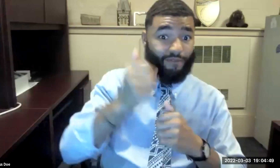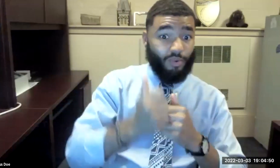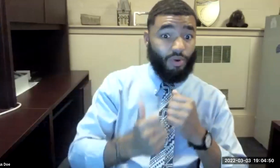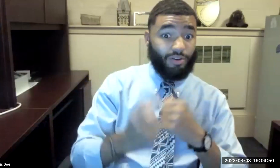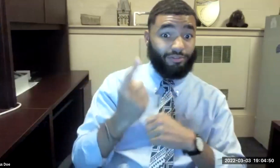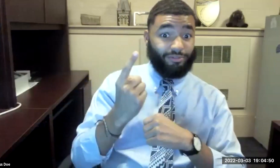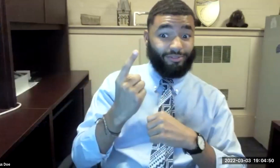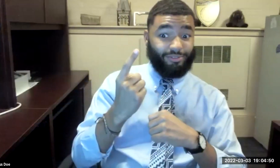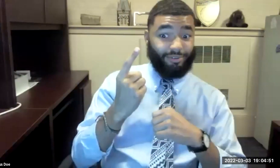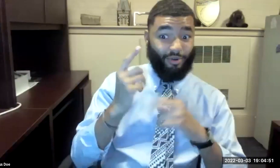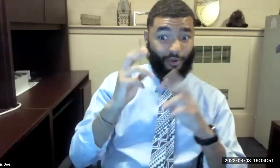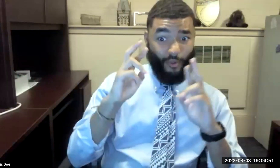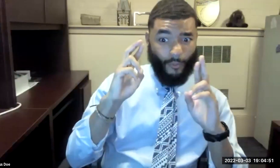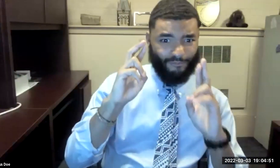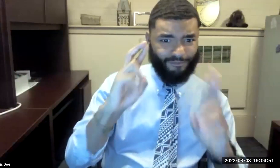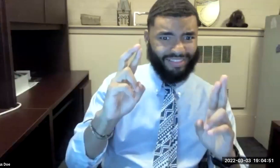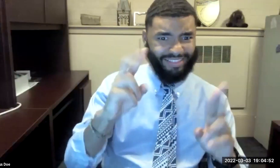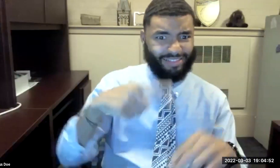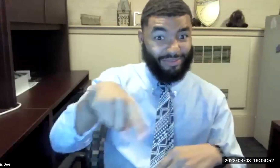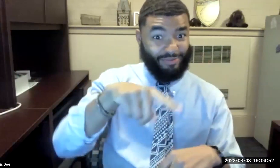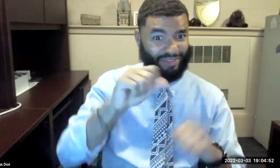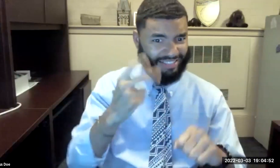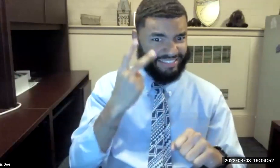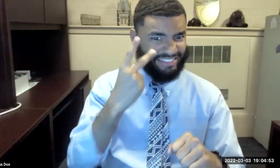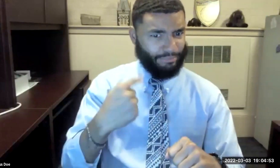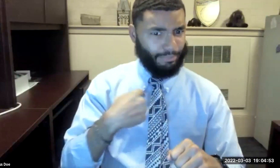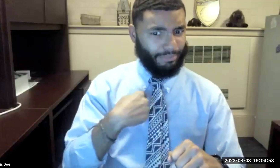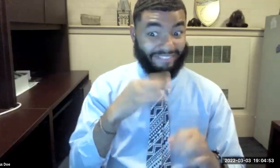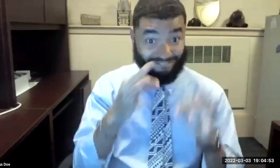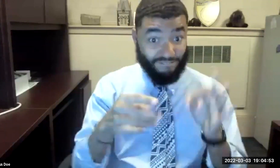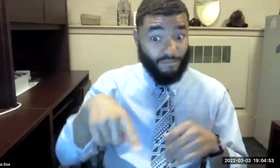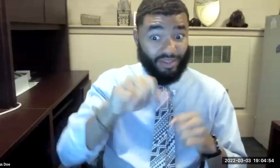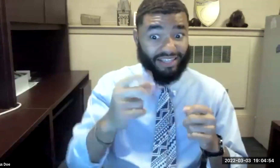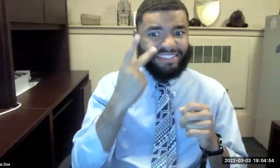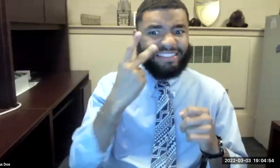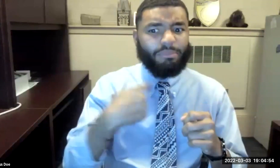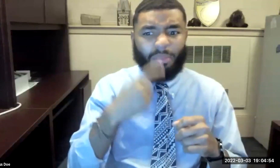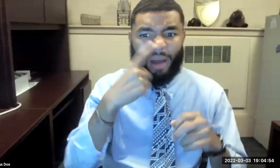Let me say hello everyone. Hopefully you're now able to see me.